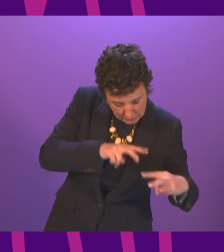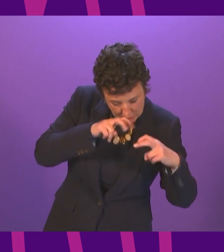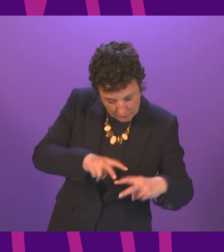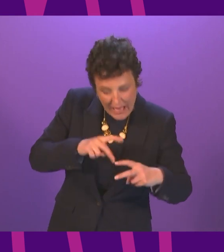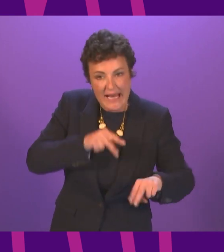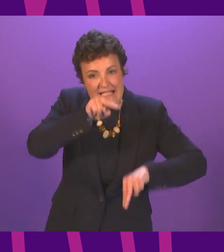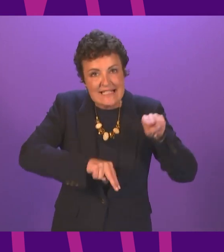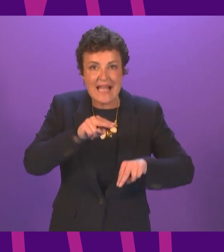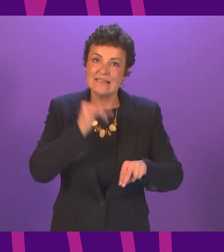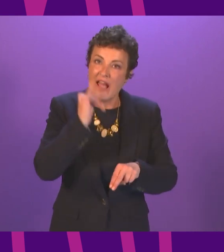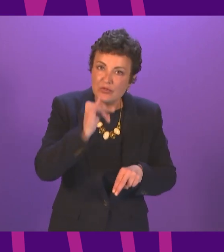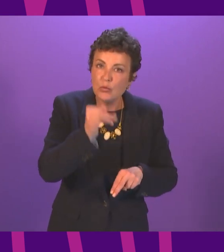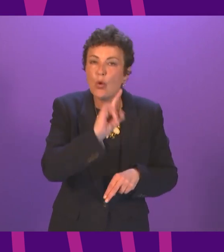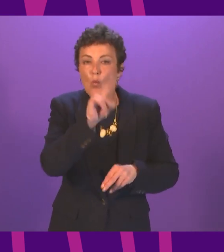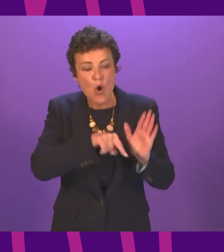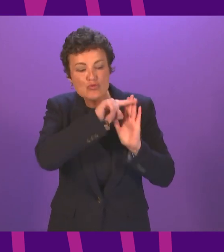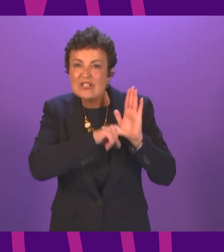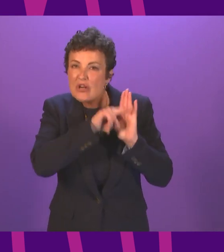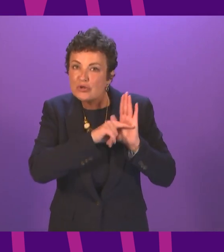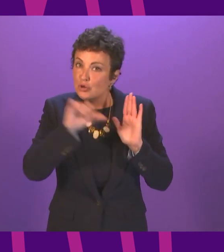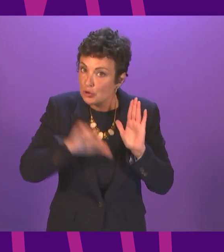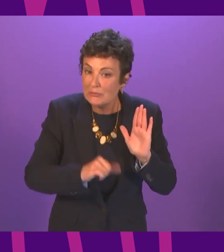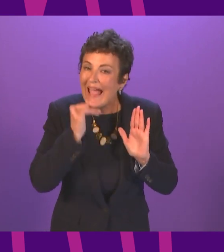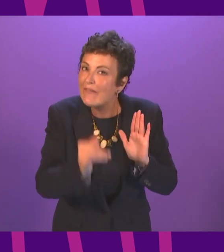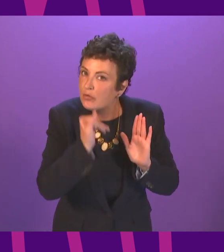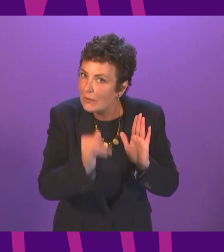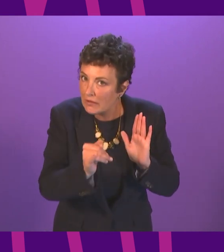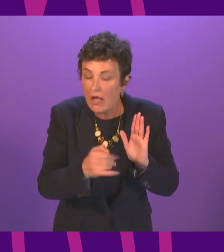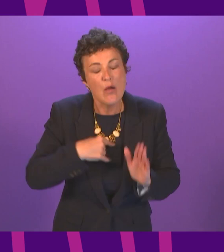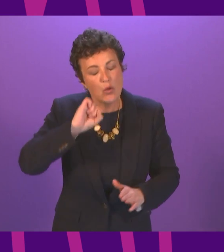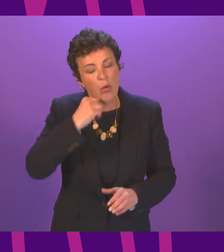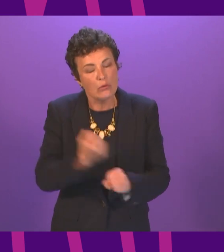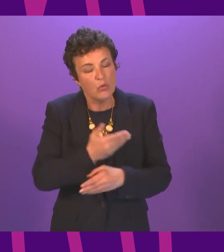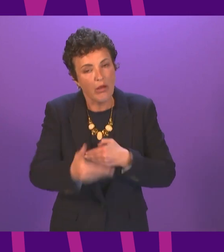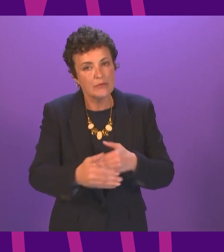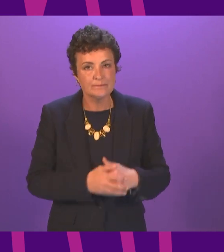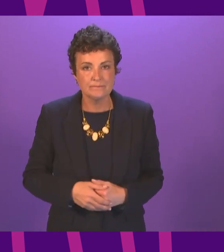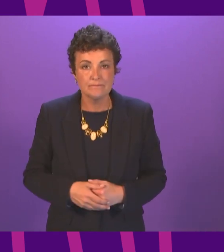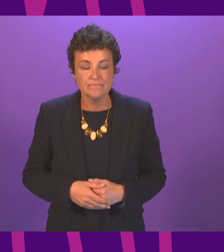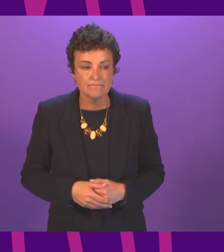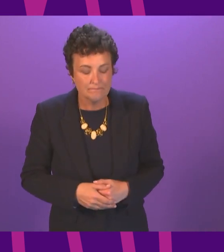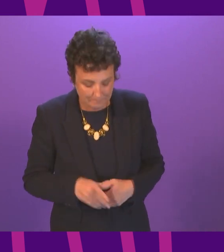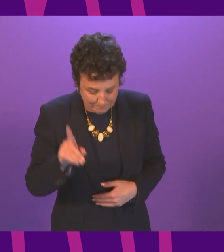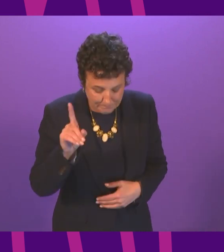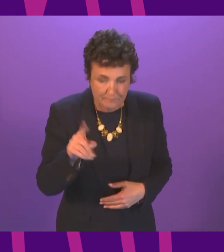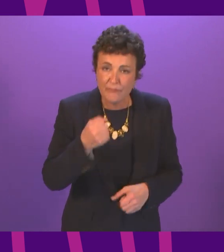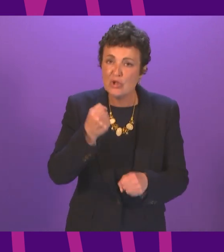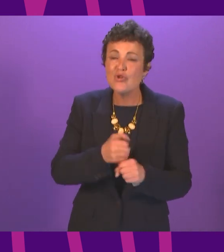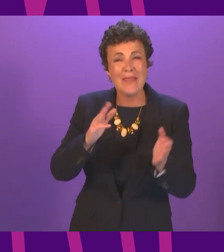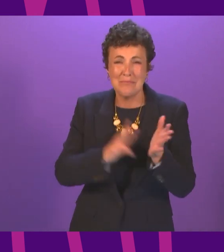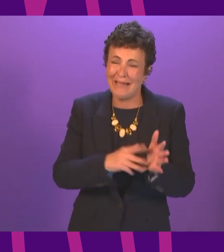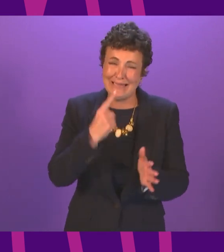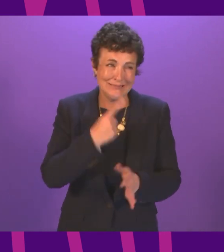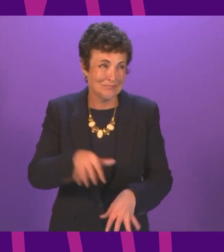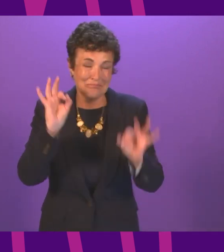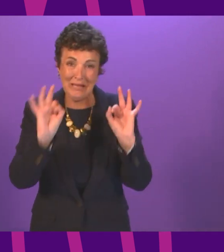on a week-to-week basis that's something that we have to do as a cross-party basis and we will do that in terms of the health service I think Gillian Mackay absolutely nailed it